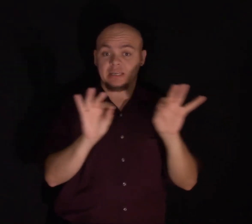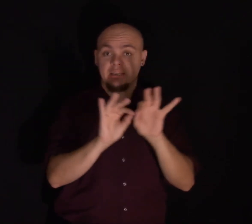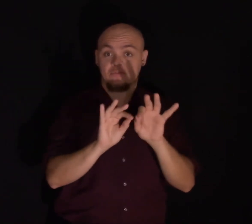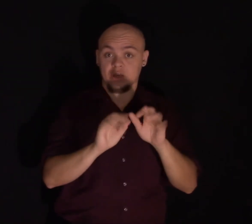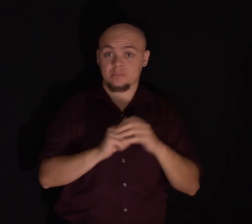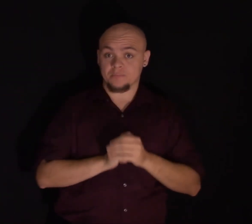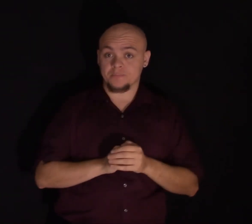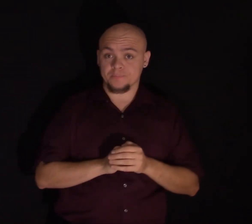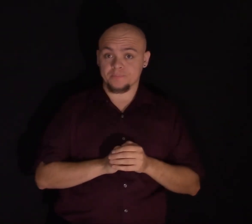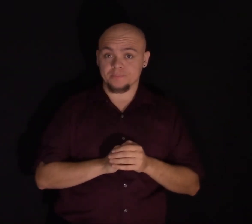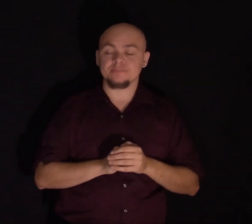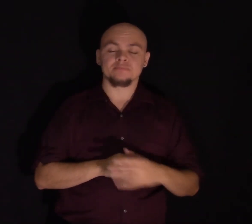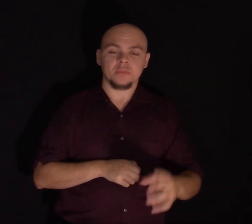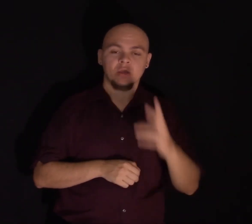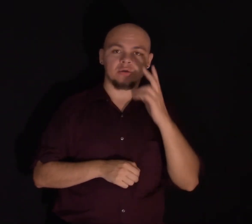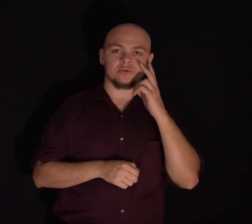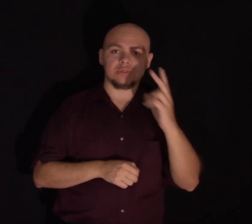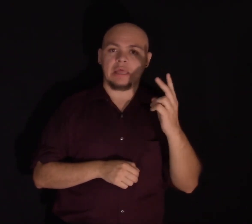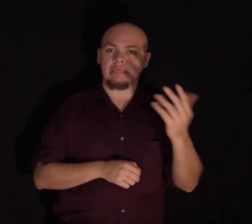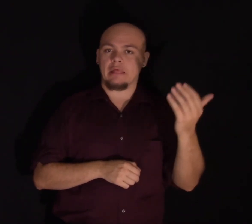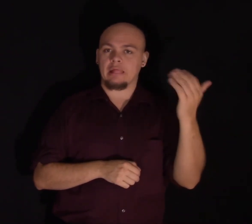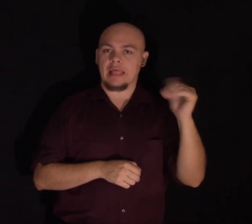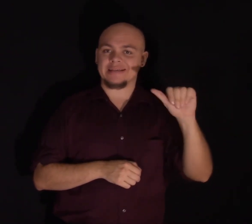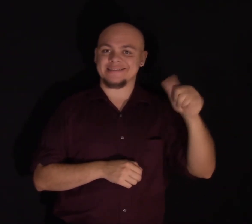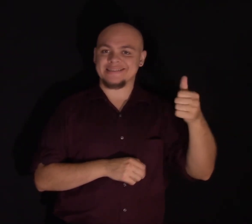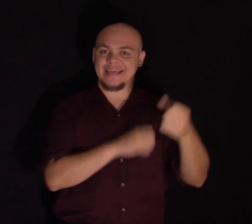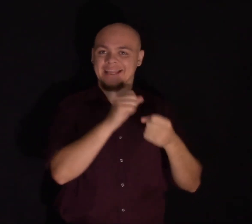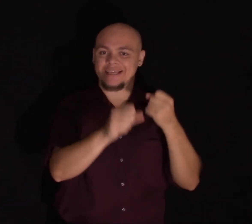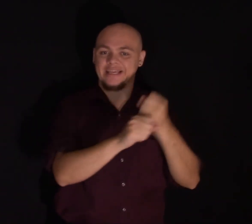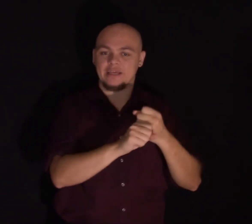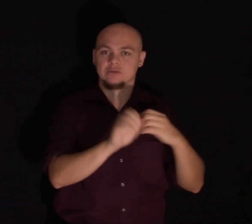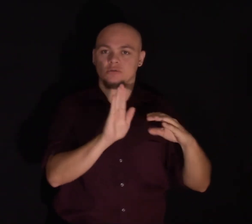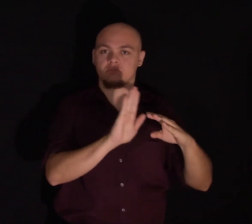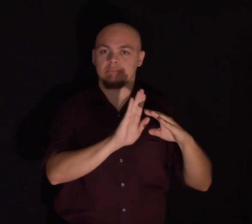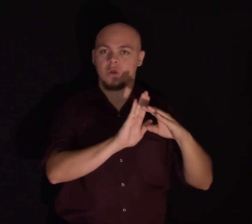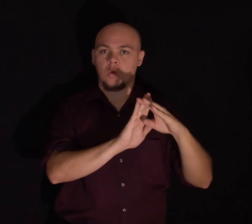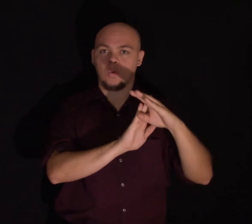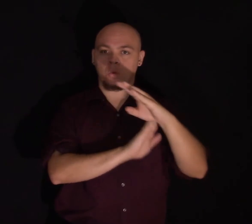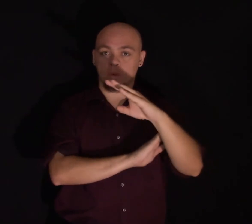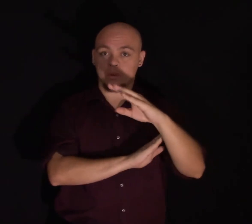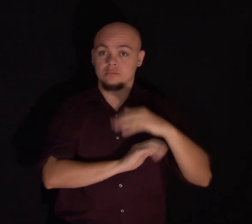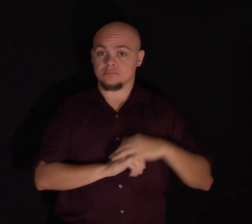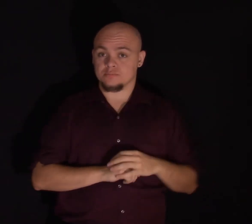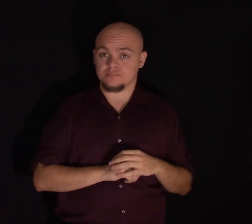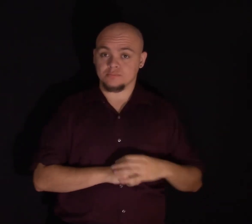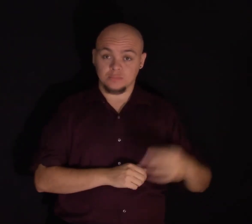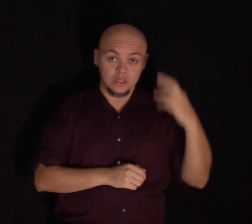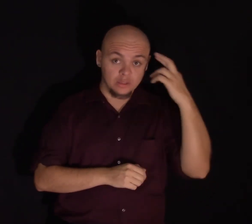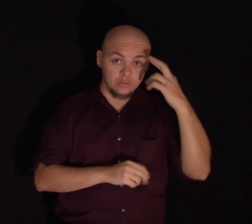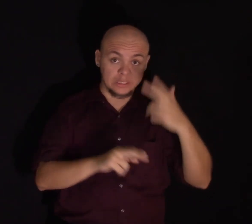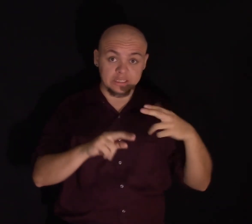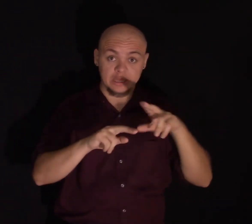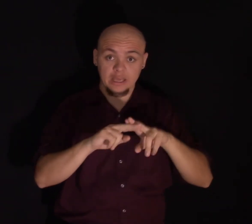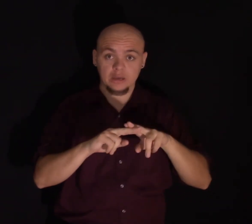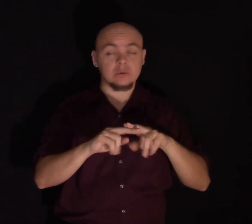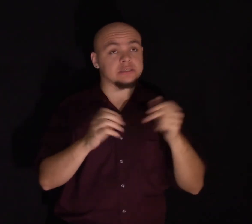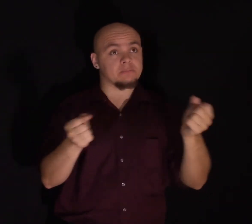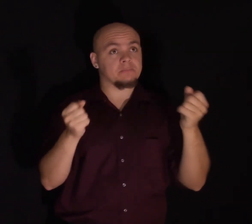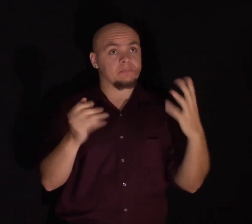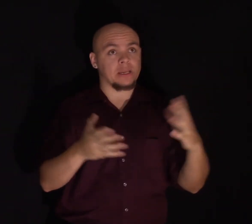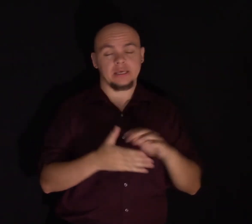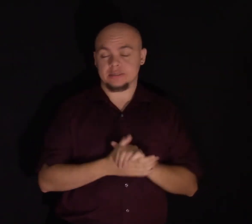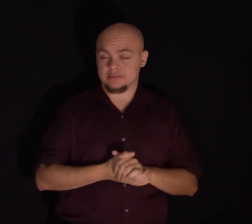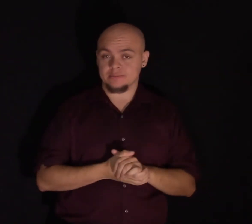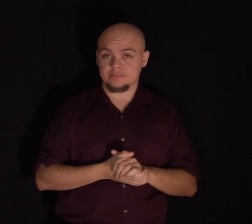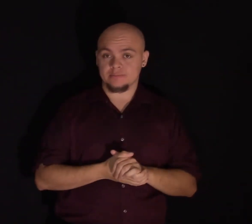a trend over the last decade. There are many reasons for this increase, but some of them